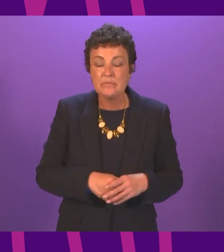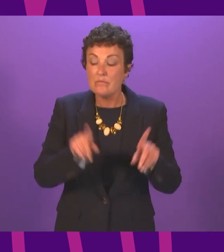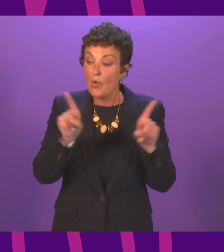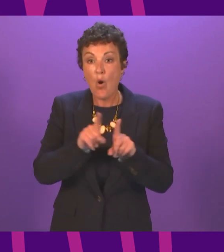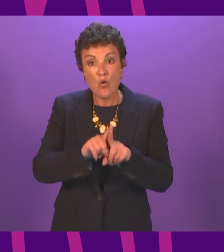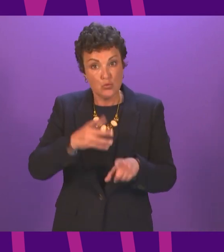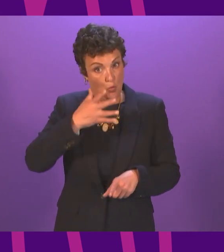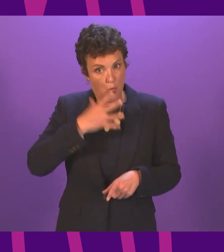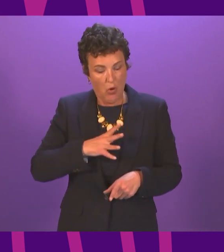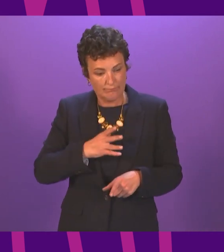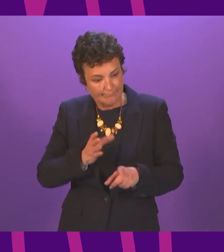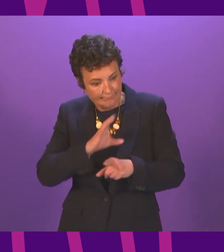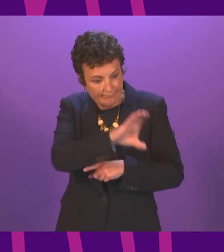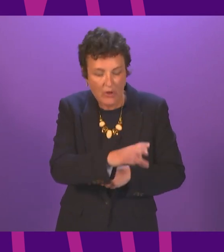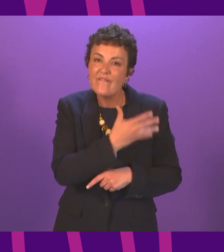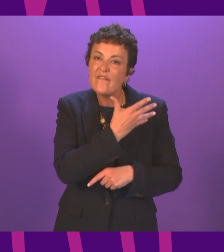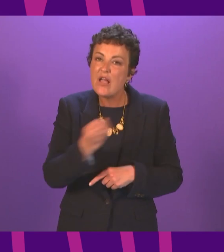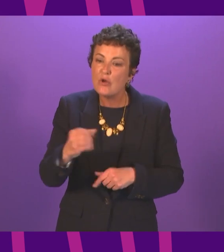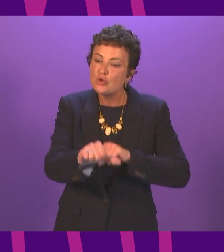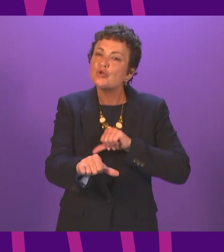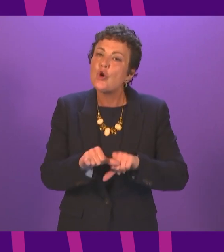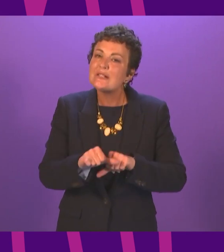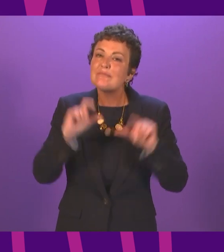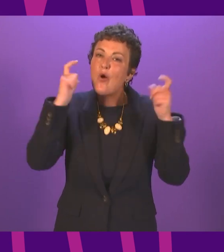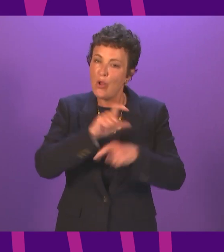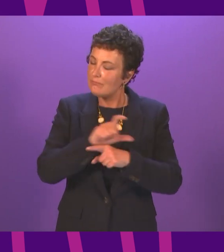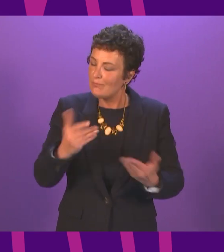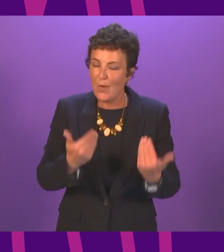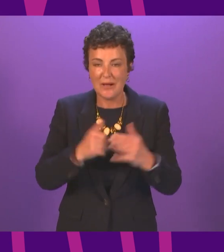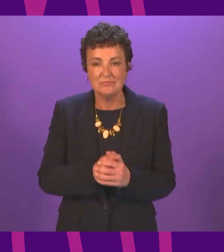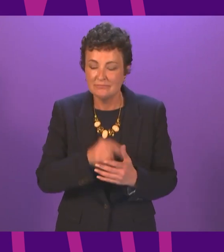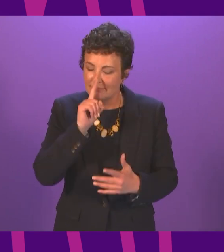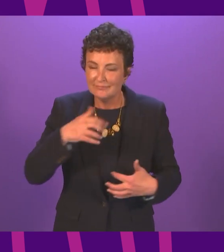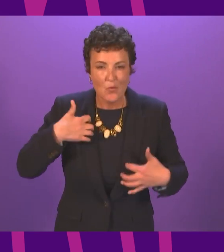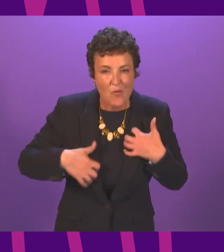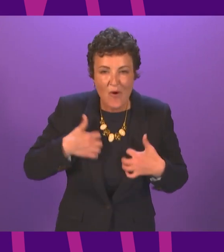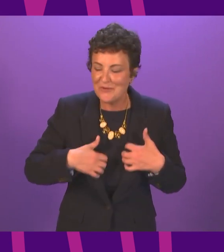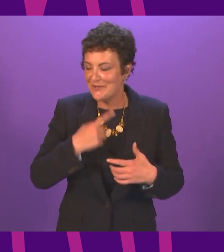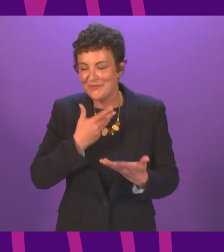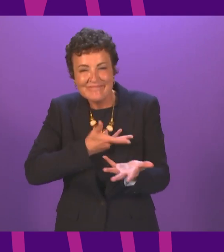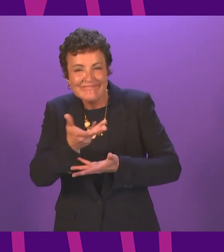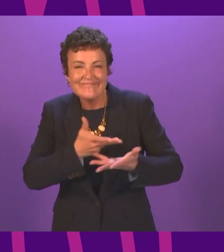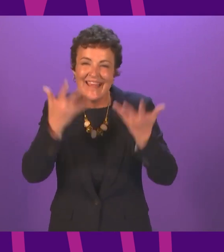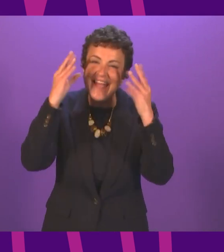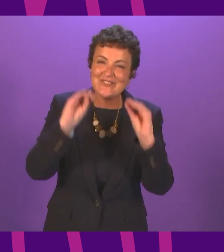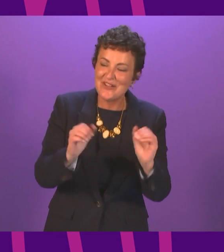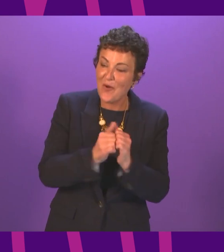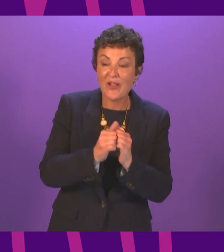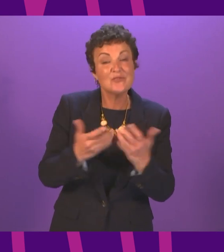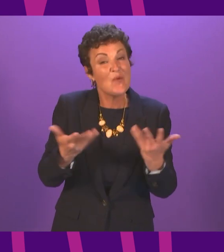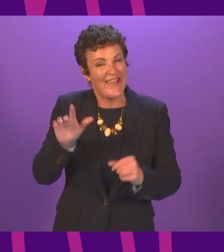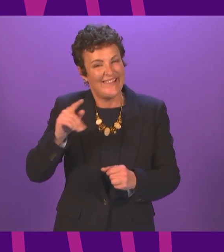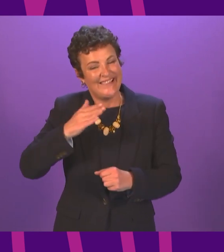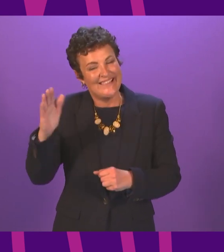-term industry related college courses is again very welcome I look forward to discussing these with education colleagues in East Lothian